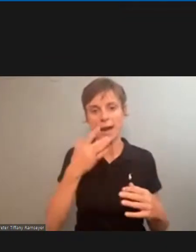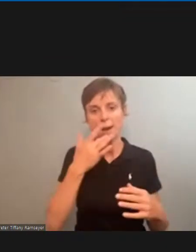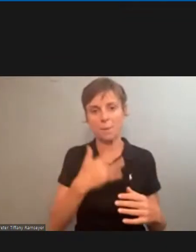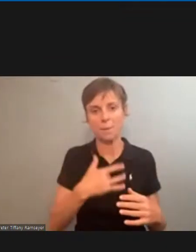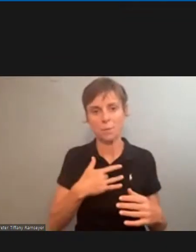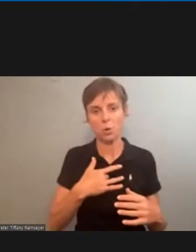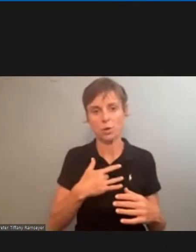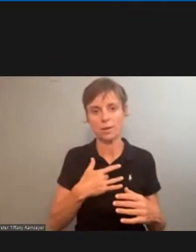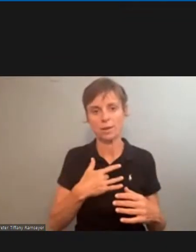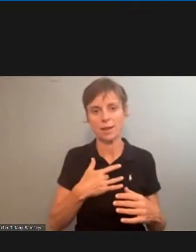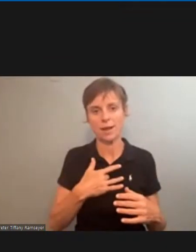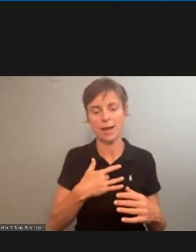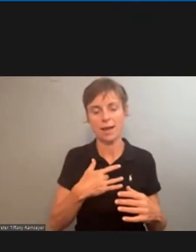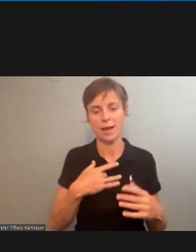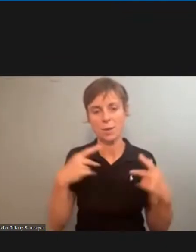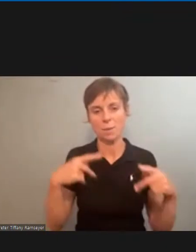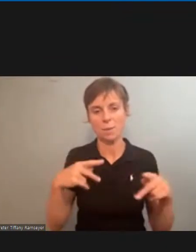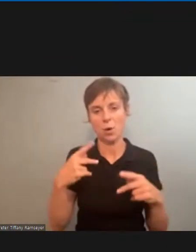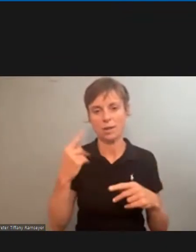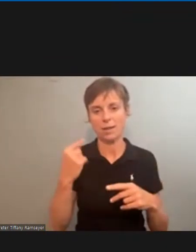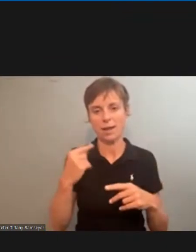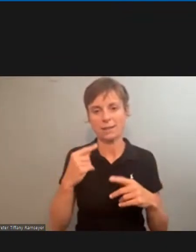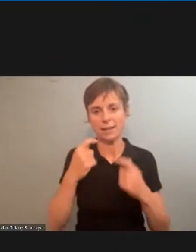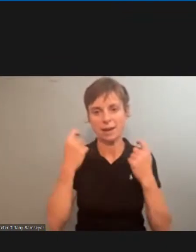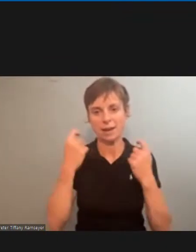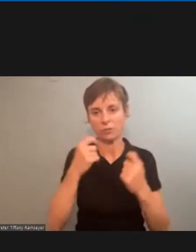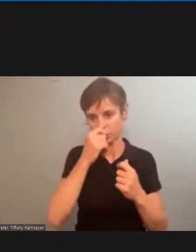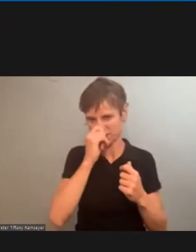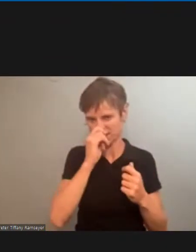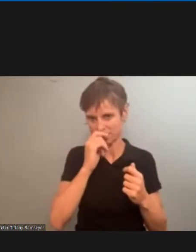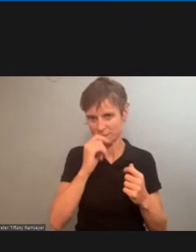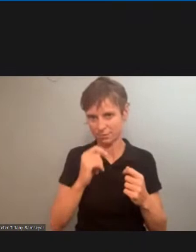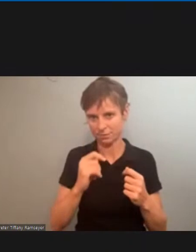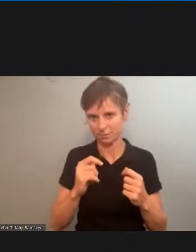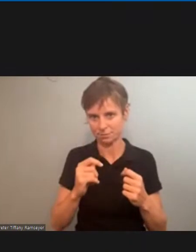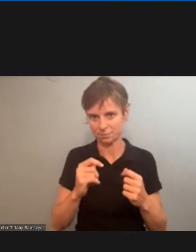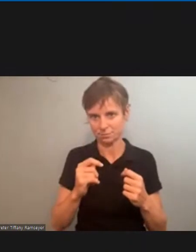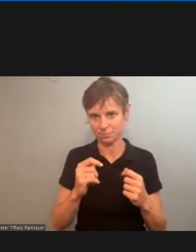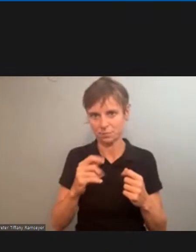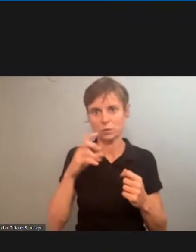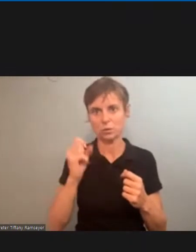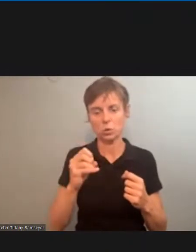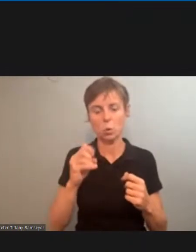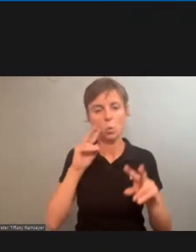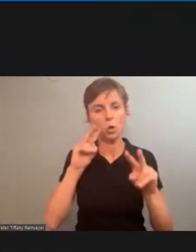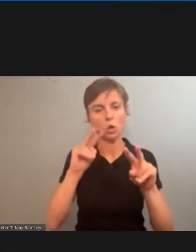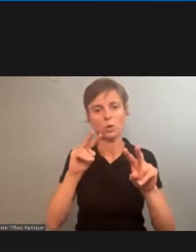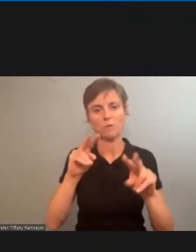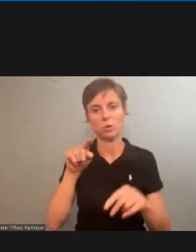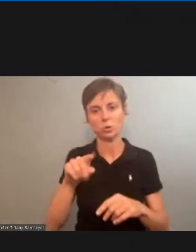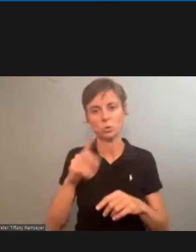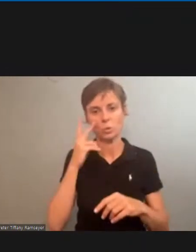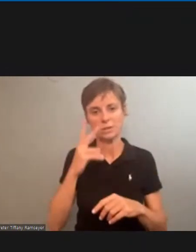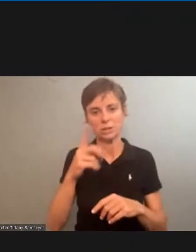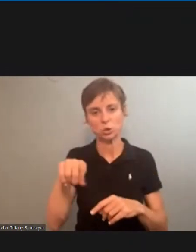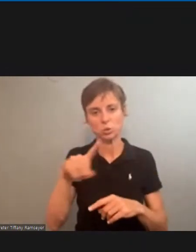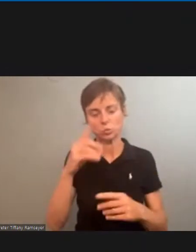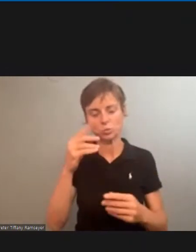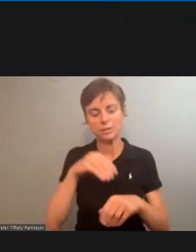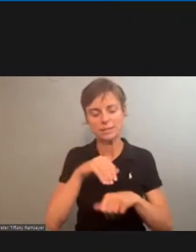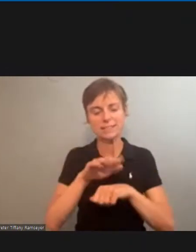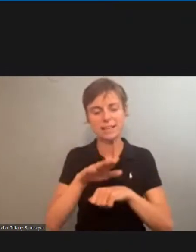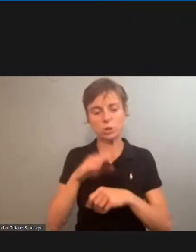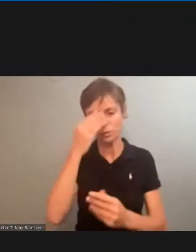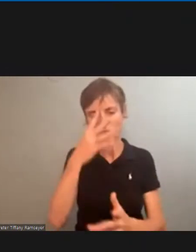last anniversary you see i put birthday party first slash anniversary so we're looking forward to you we'll be sending you information on